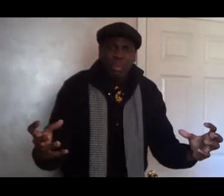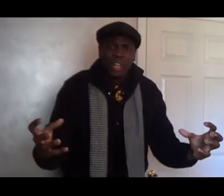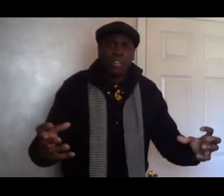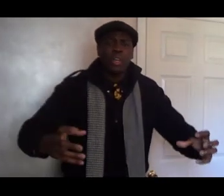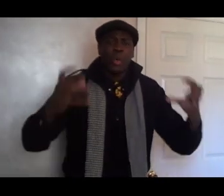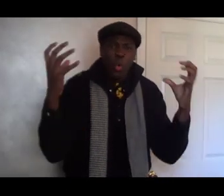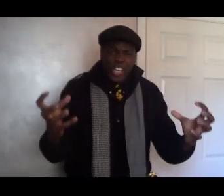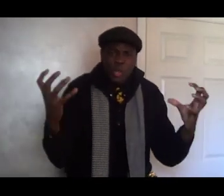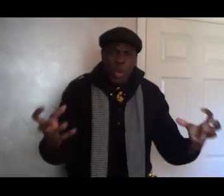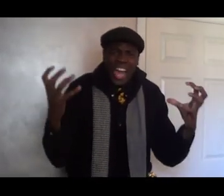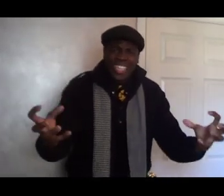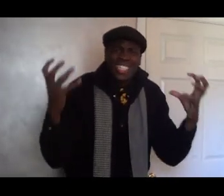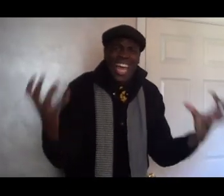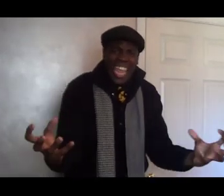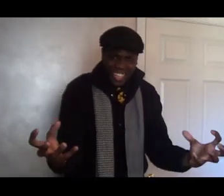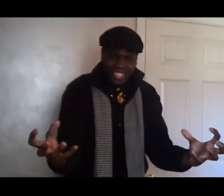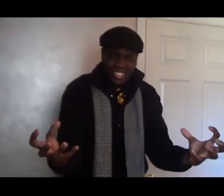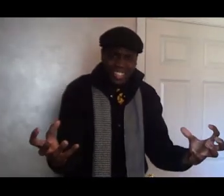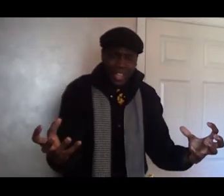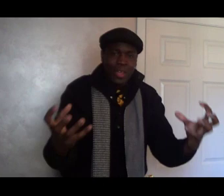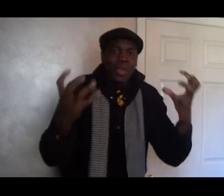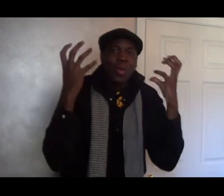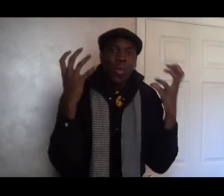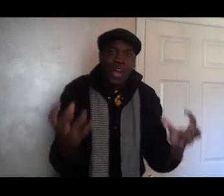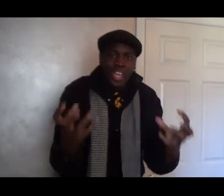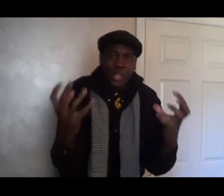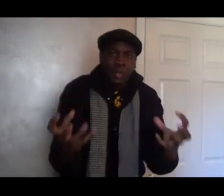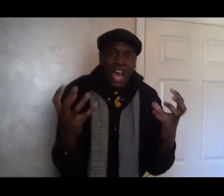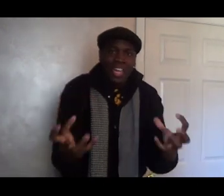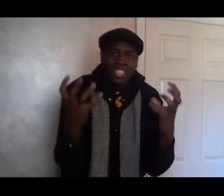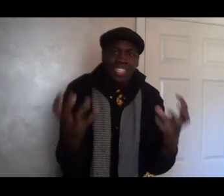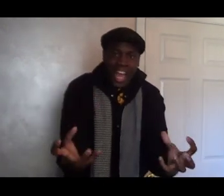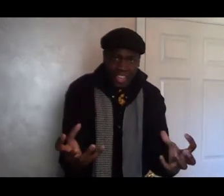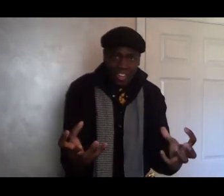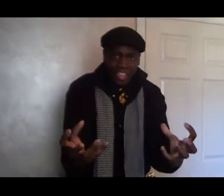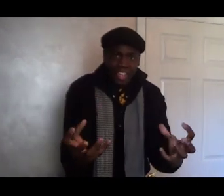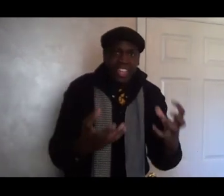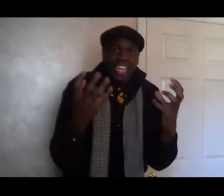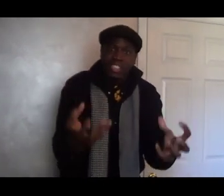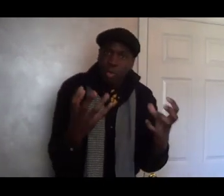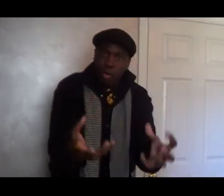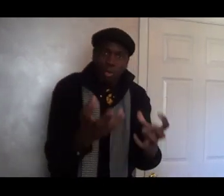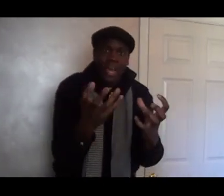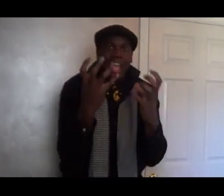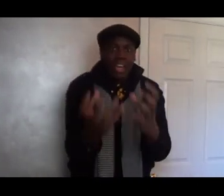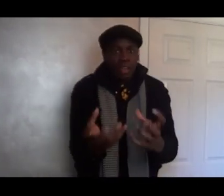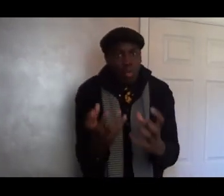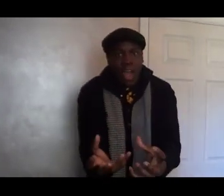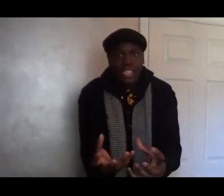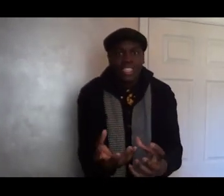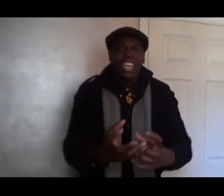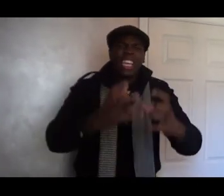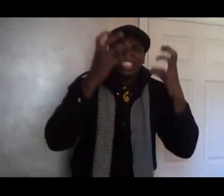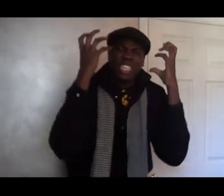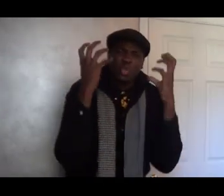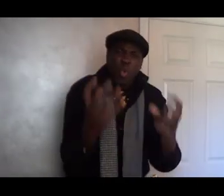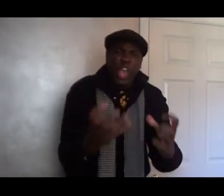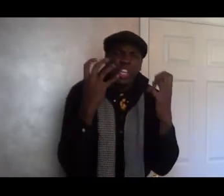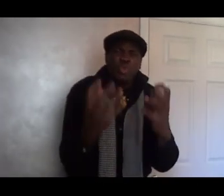of, what do I decide? What do I decide? That is a quote by Alan Watts. He says, do